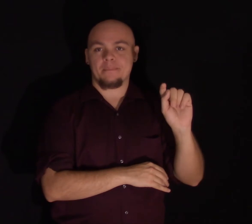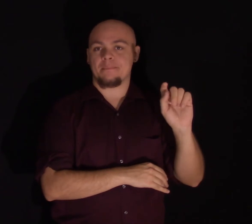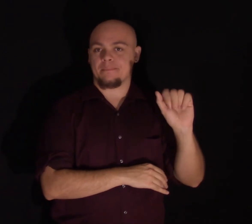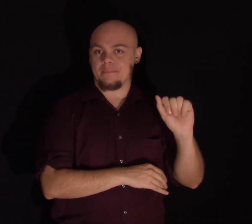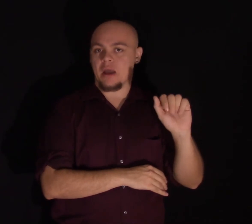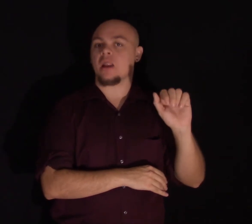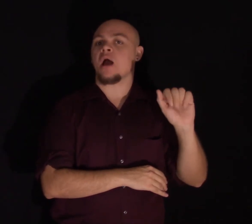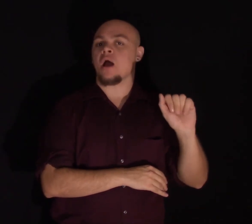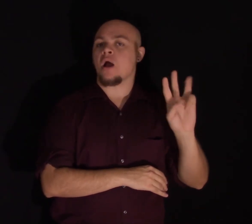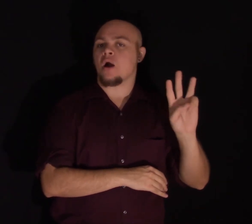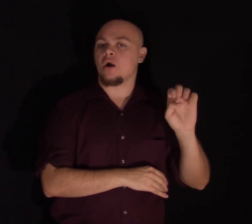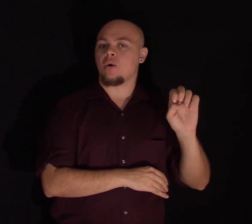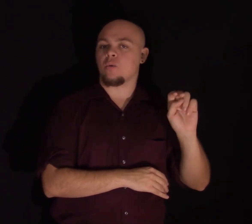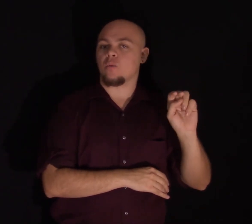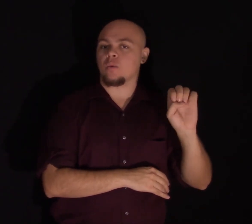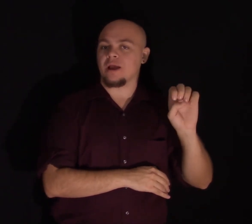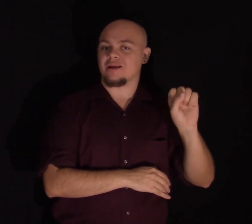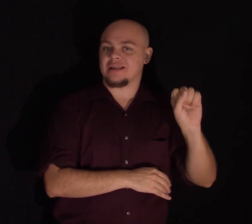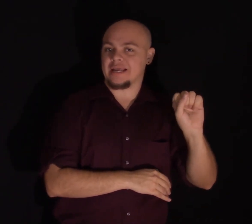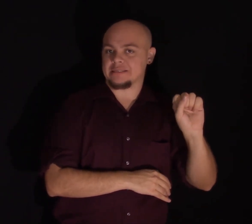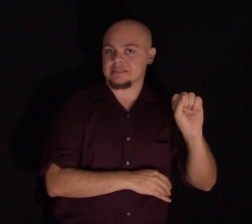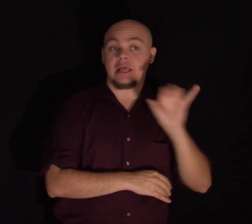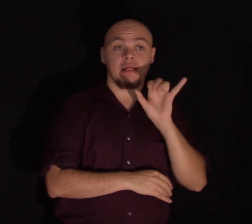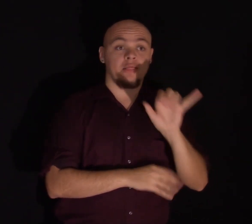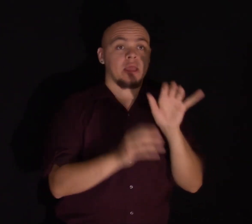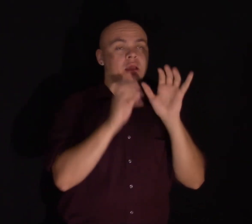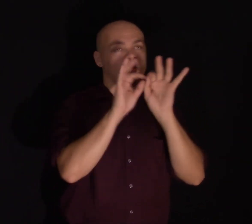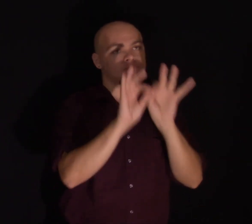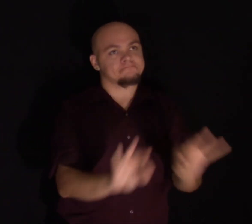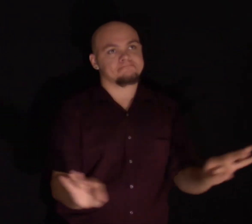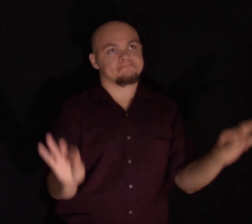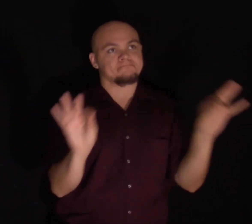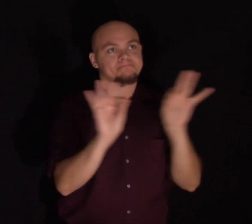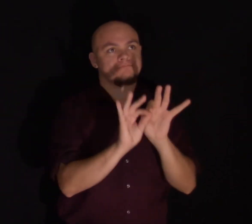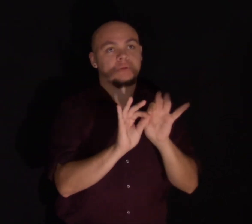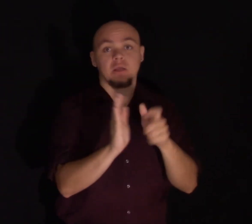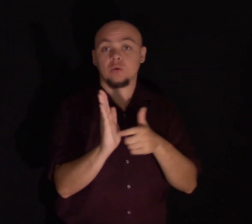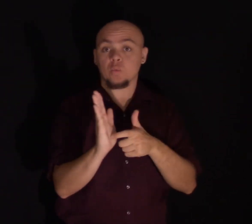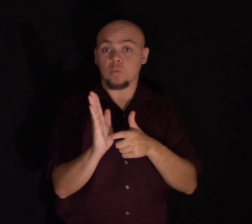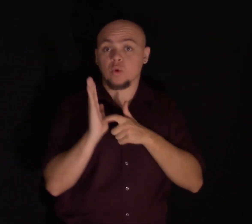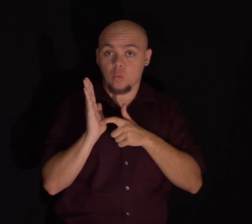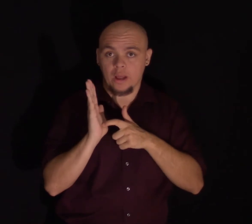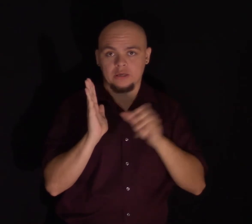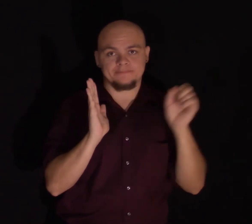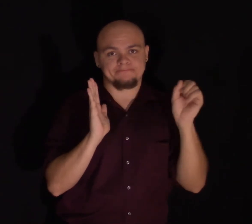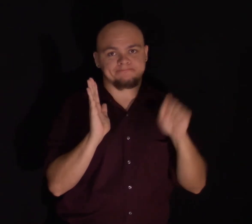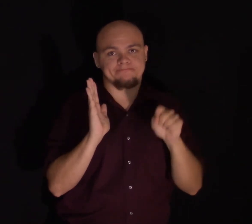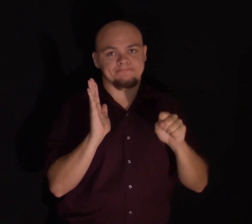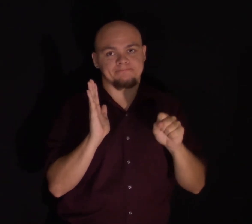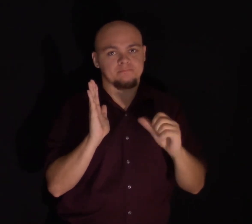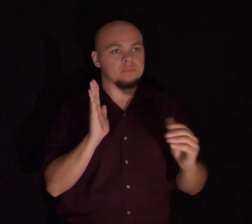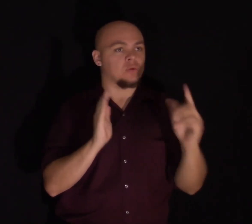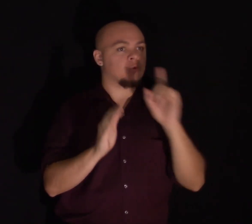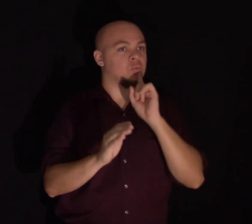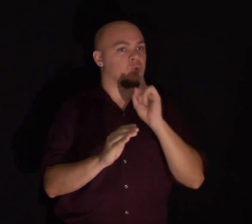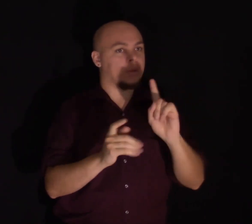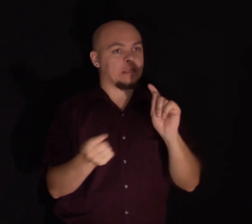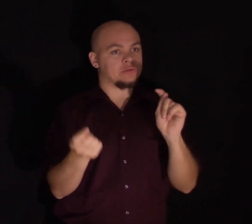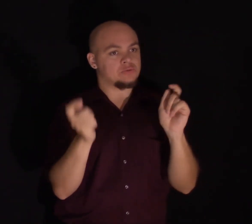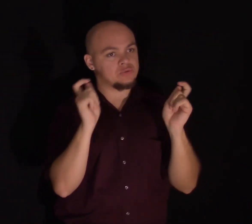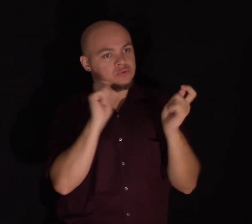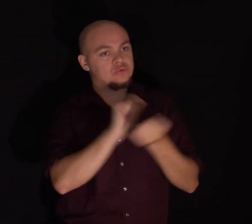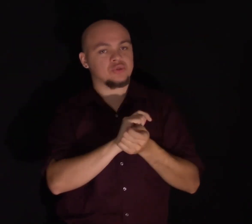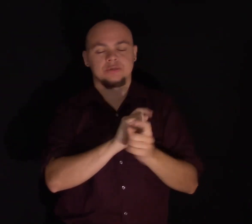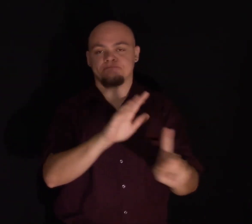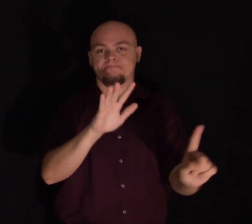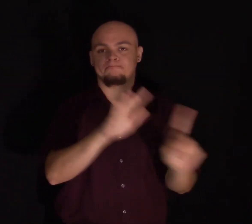to believe that meta-awareness is crucial. Actually, it's necessary, we believe, for real transformation to